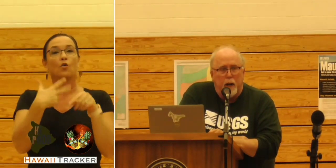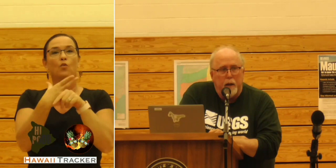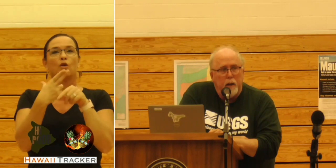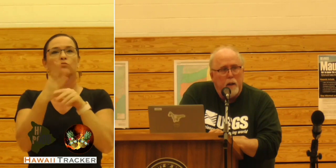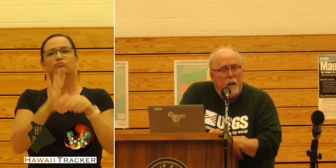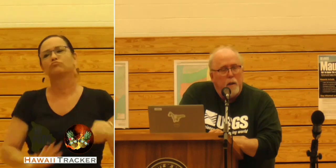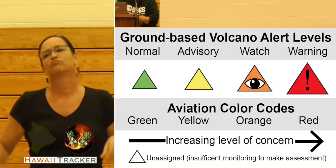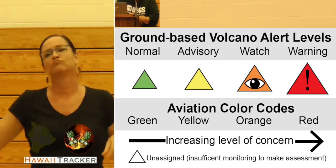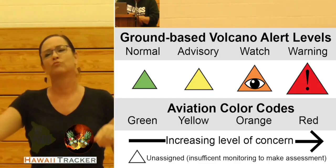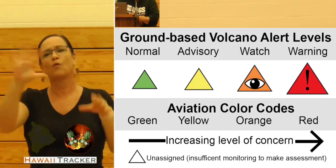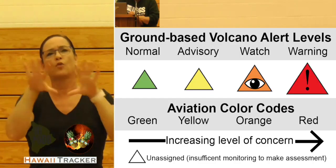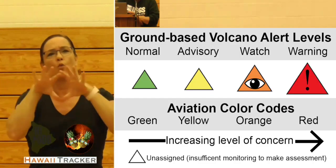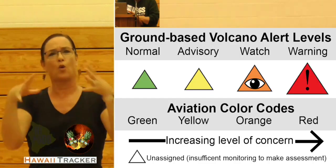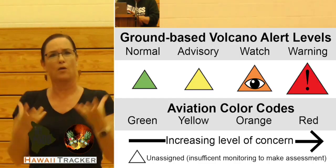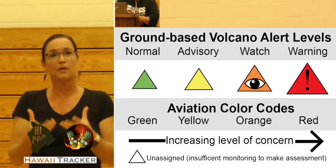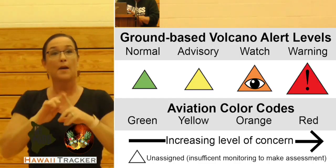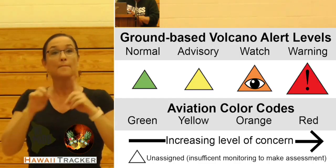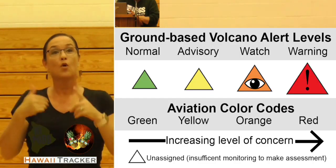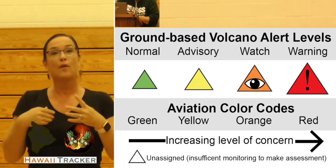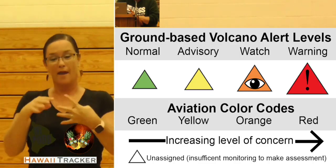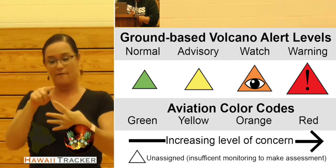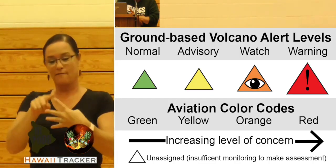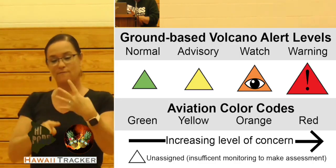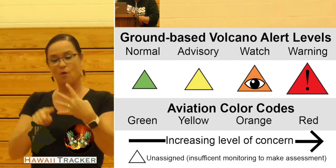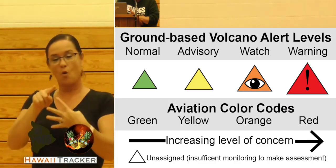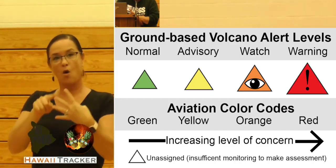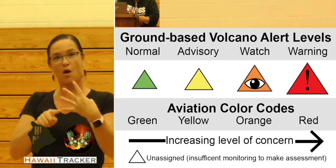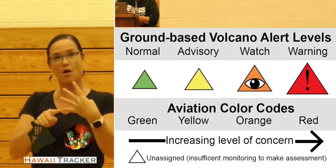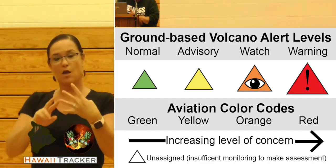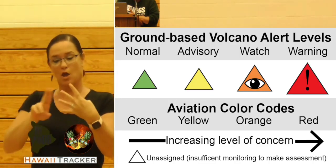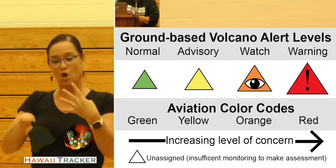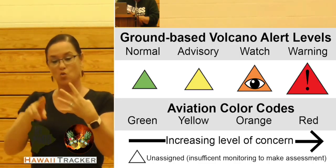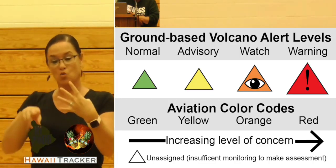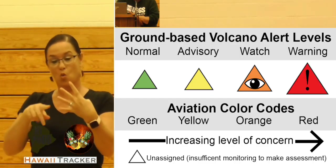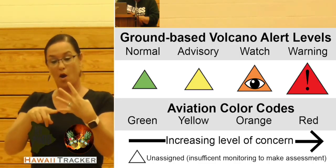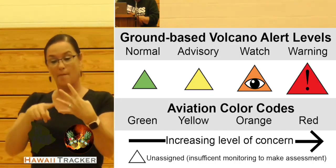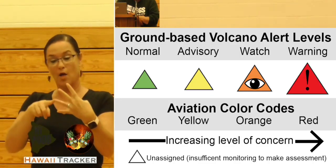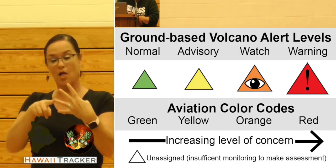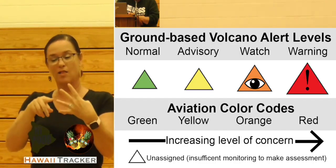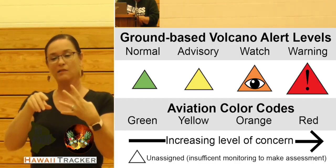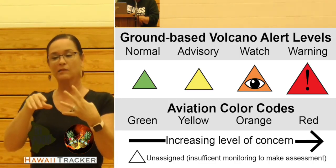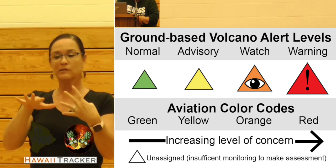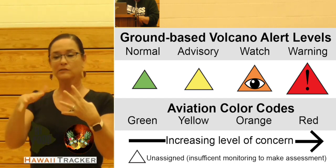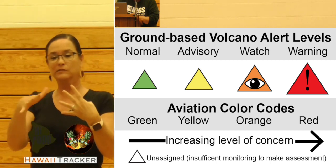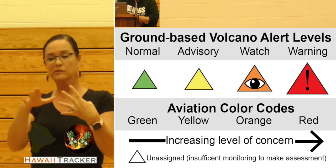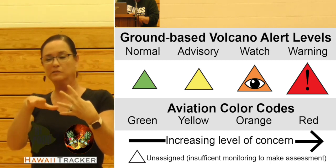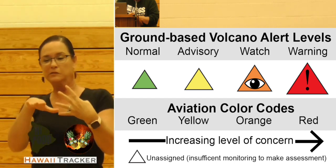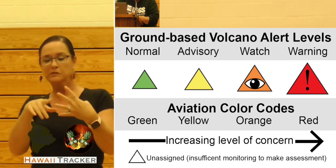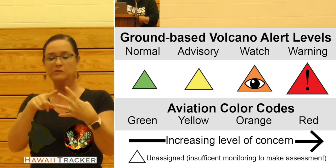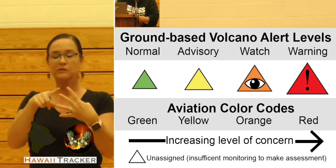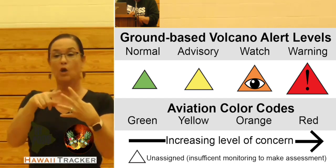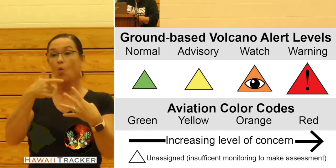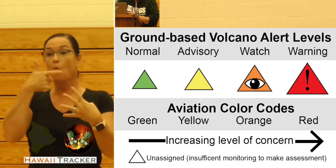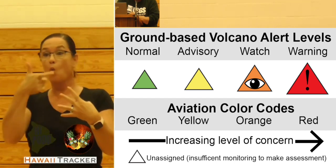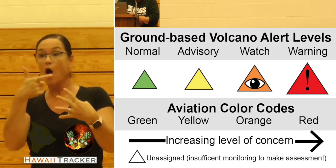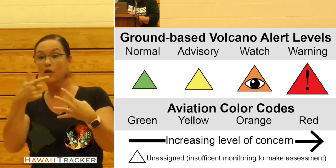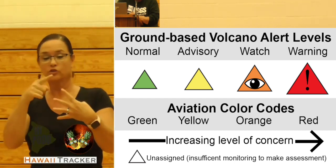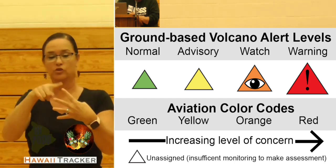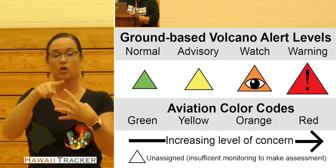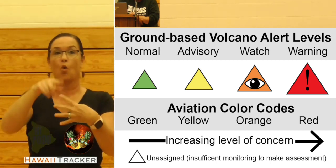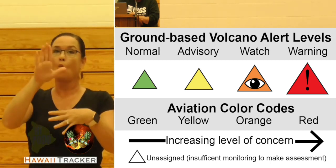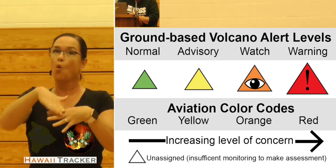worldwide, but we have four stages. They're called normal, advisory, watch, and warning.